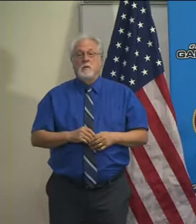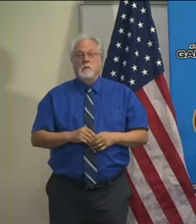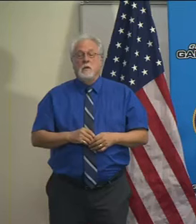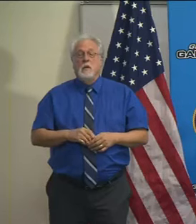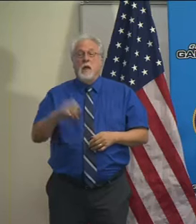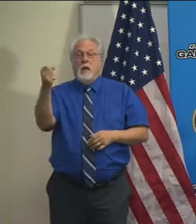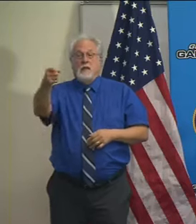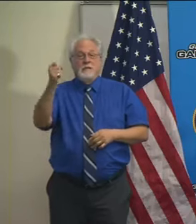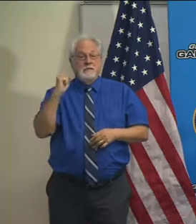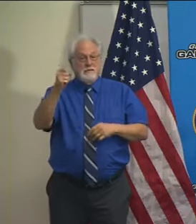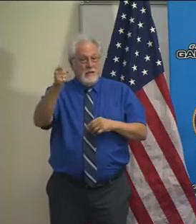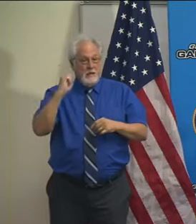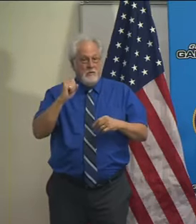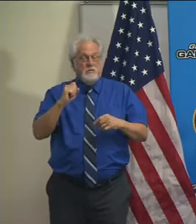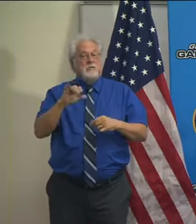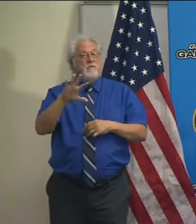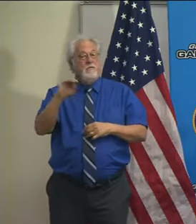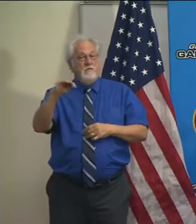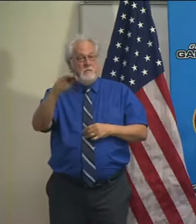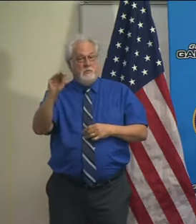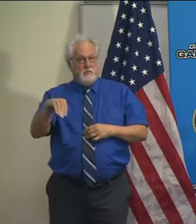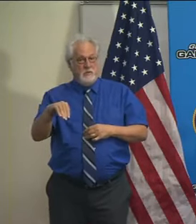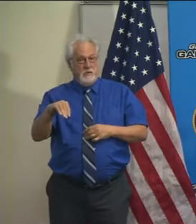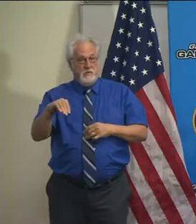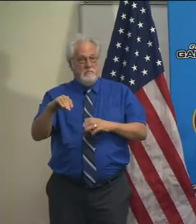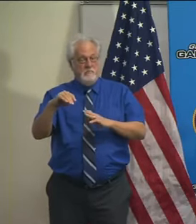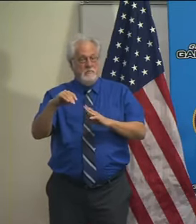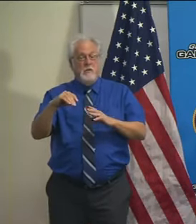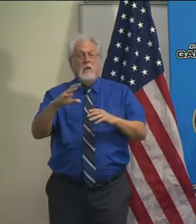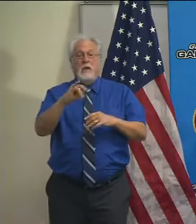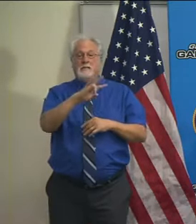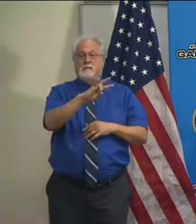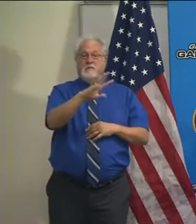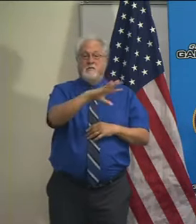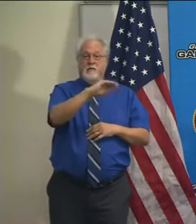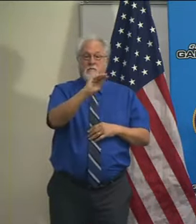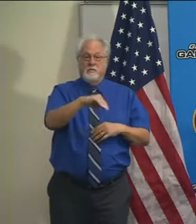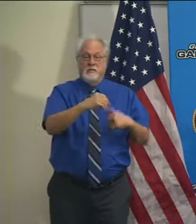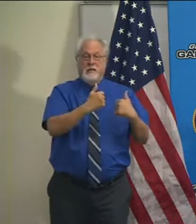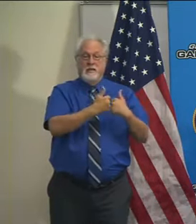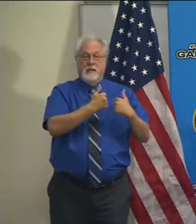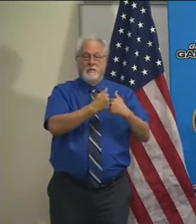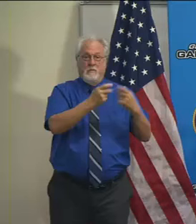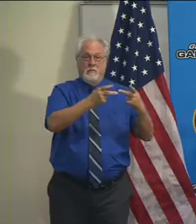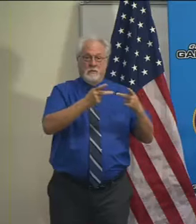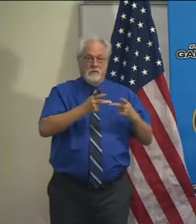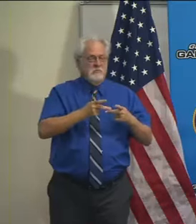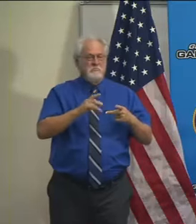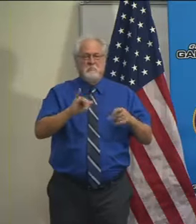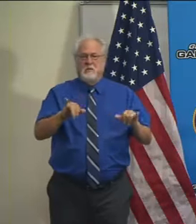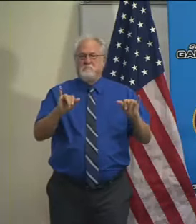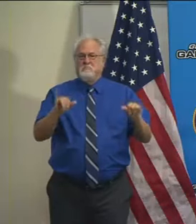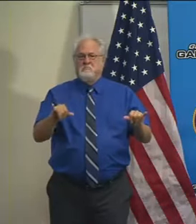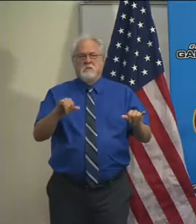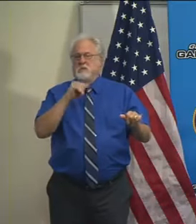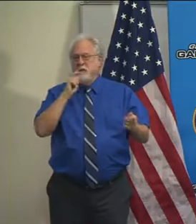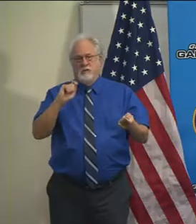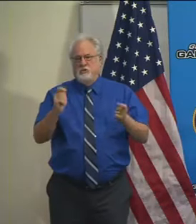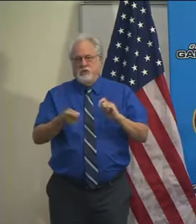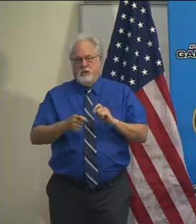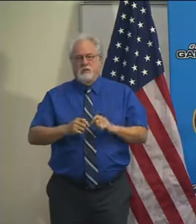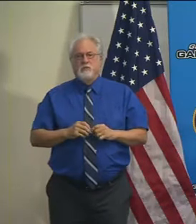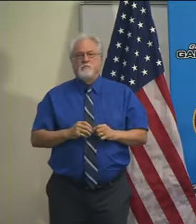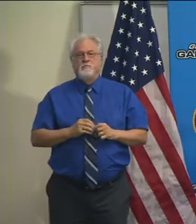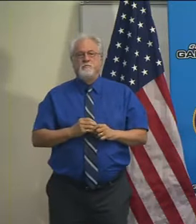Casinos will stay at 50% capacity and 75% of the gaming position. So that will not change under the new